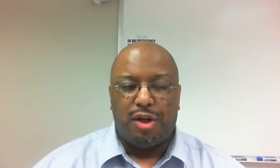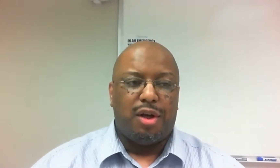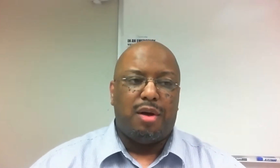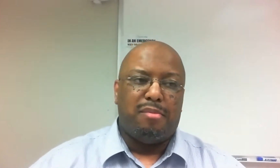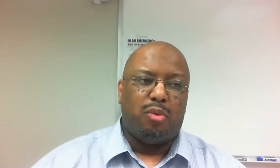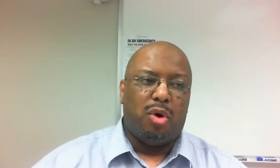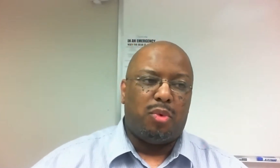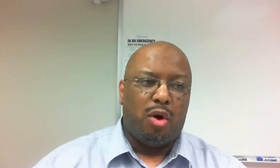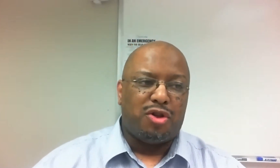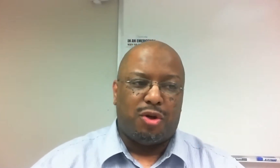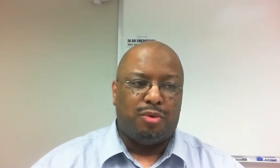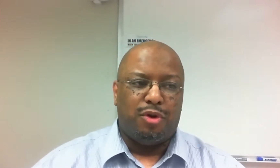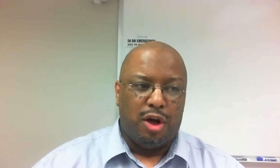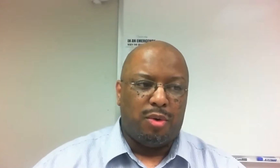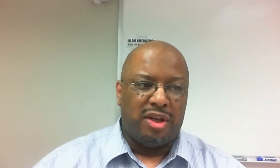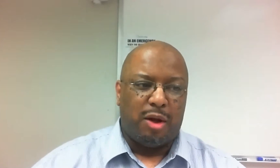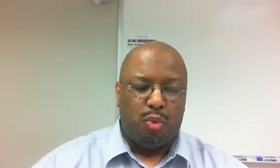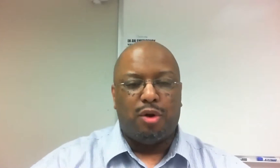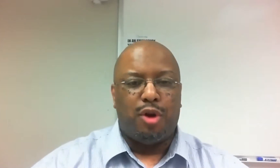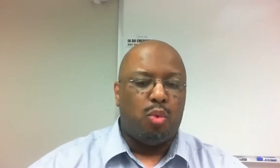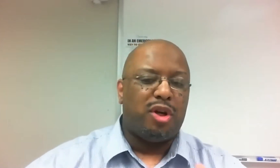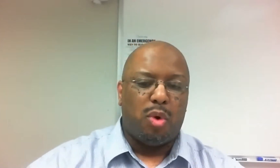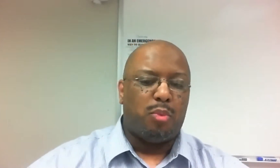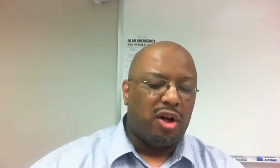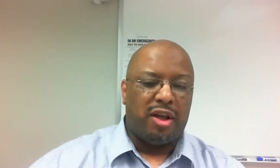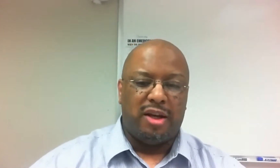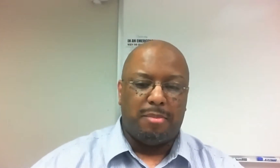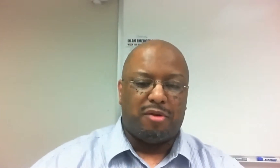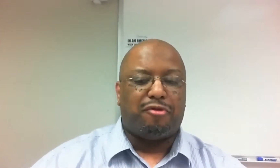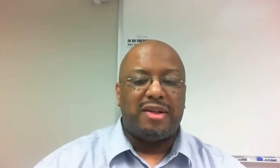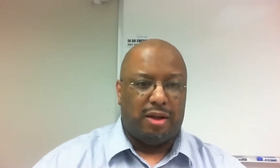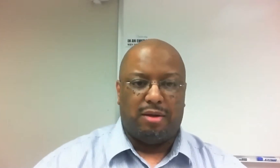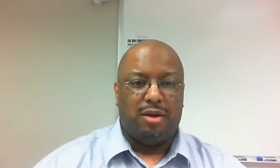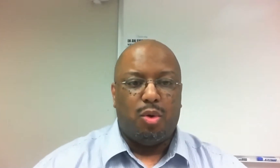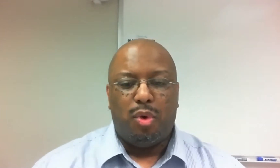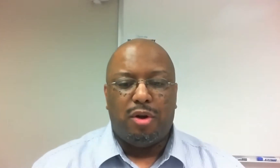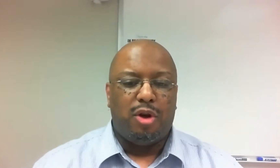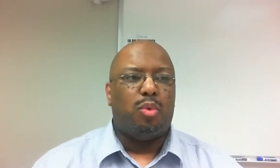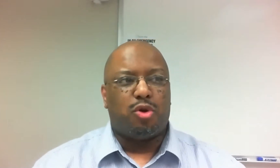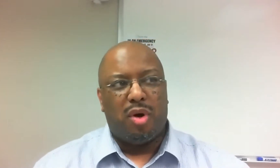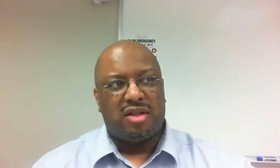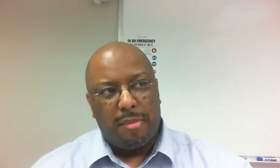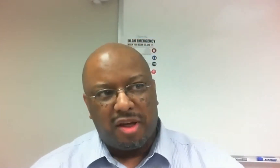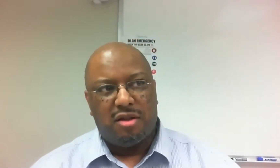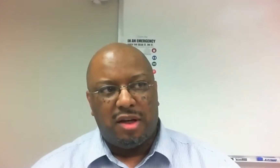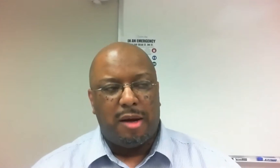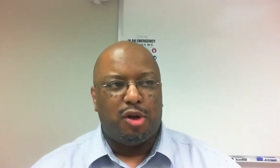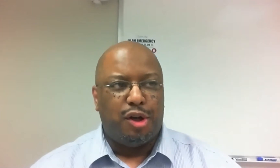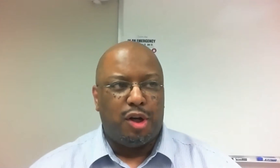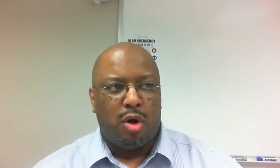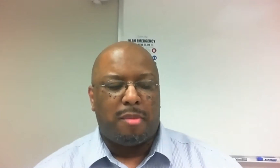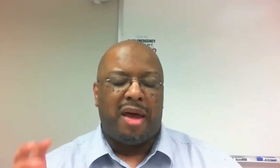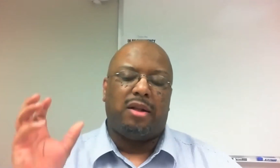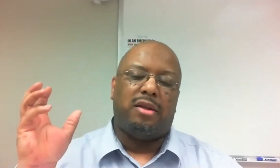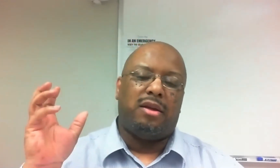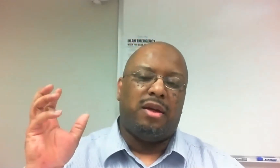bunch. But what we also know is that we don't know which one we're going to end up confronting. We don't know which one is coming into the neighborhood